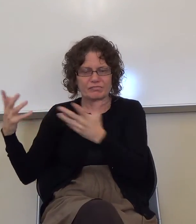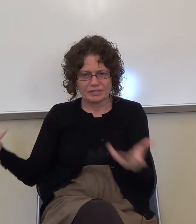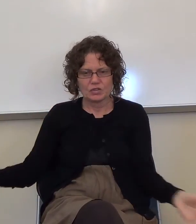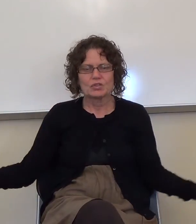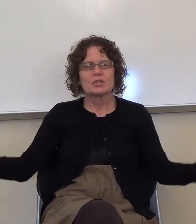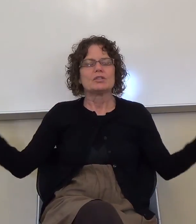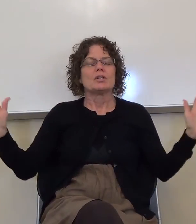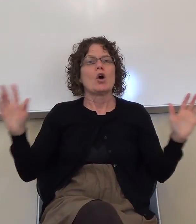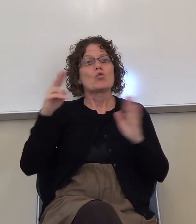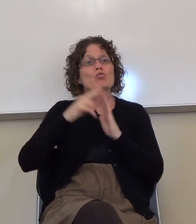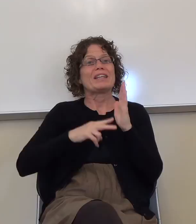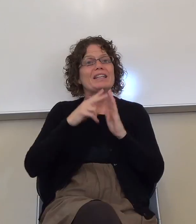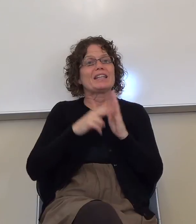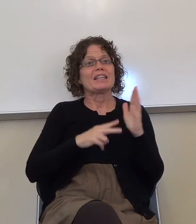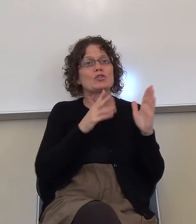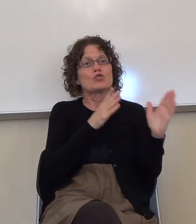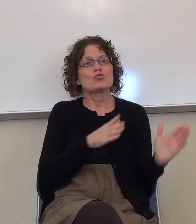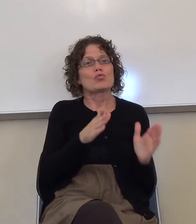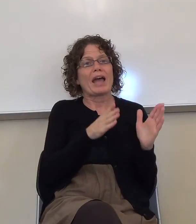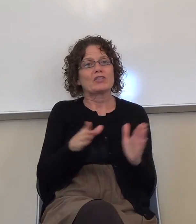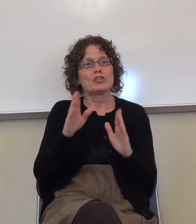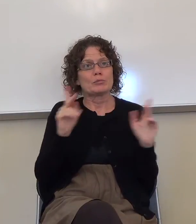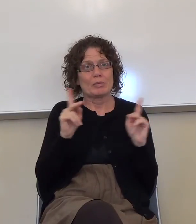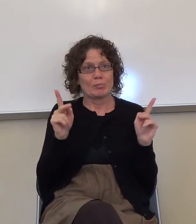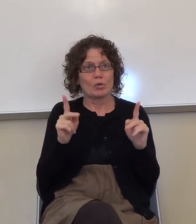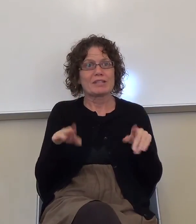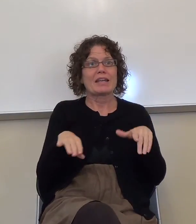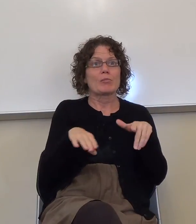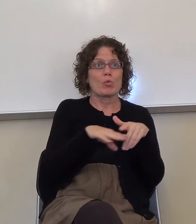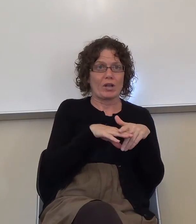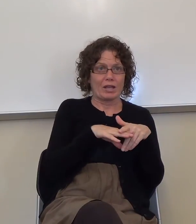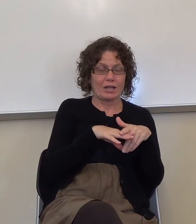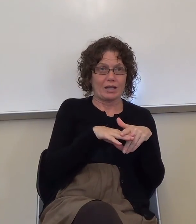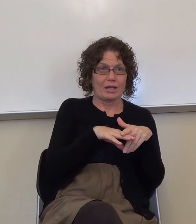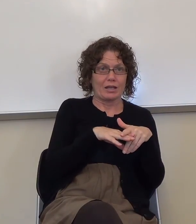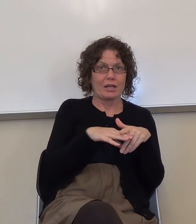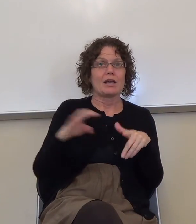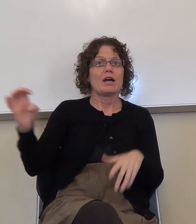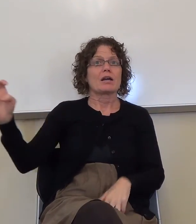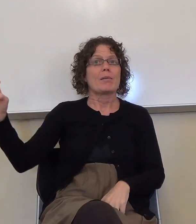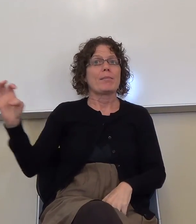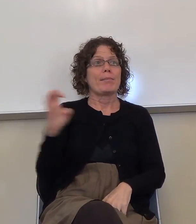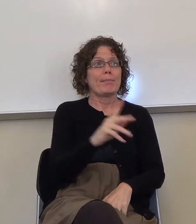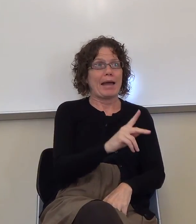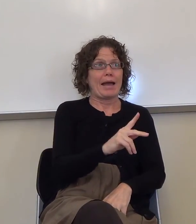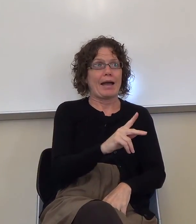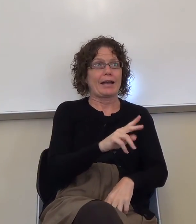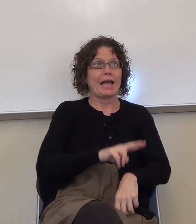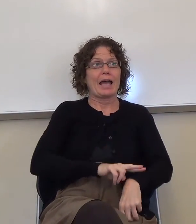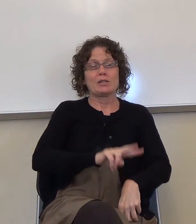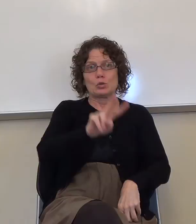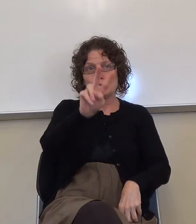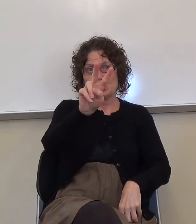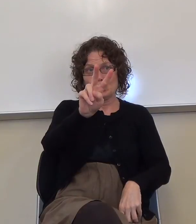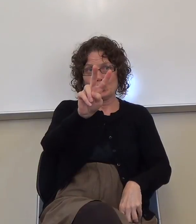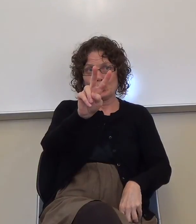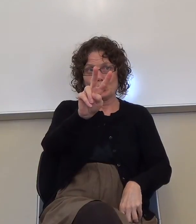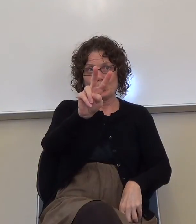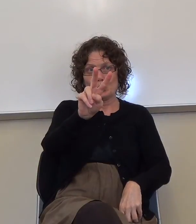Reading Strategies people are going to take a break and come back, ask to you, and we are going